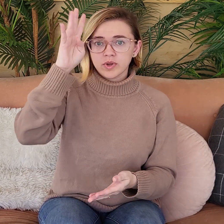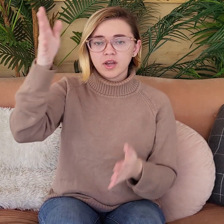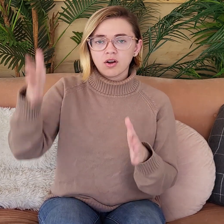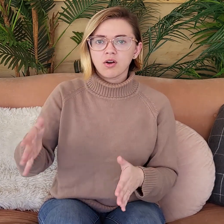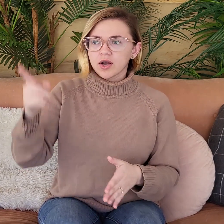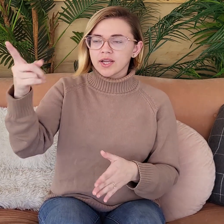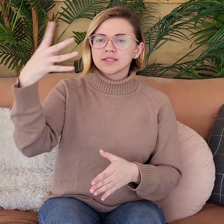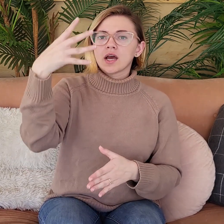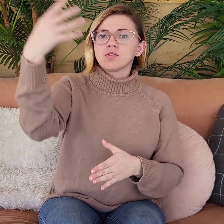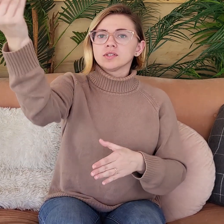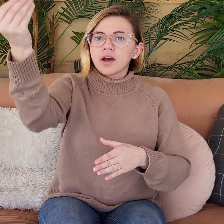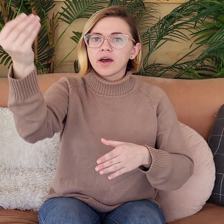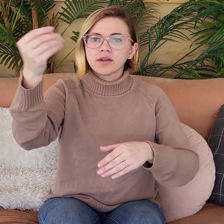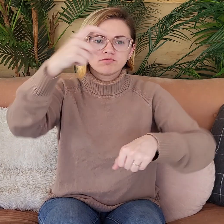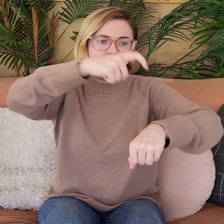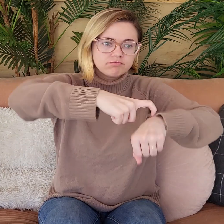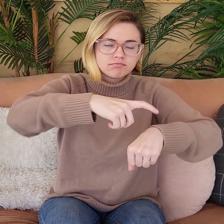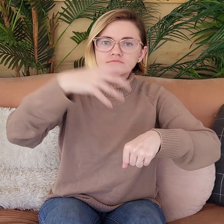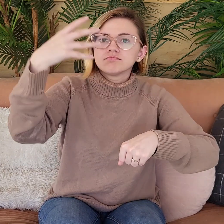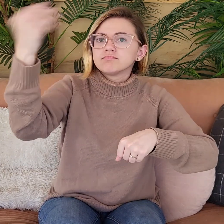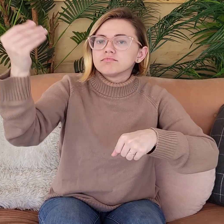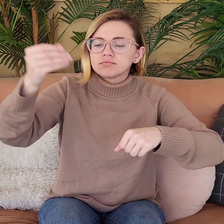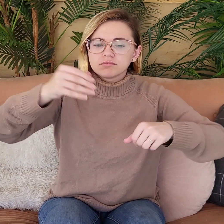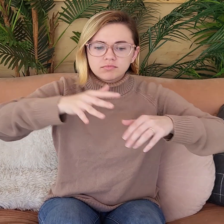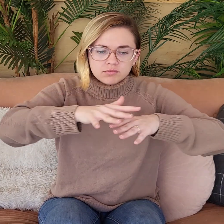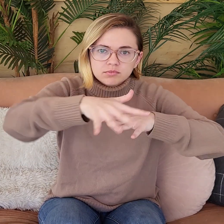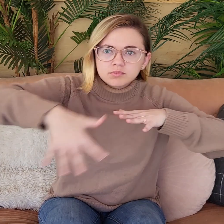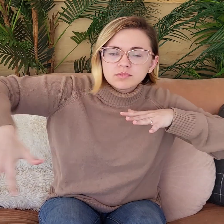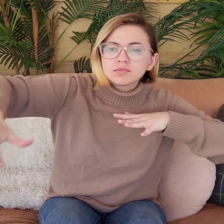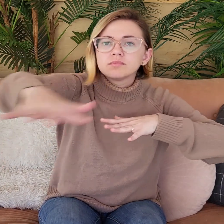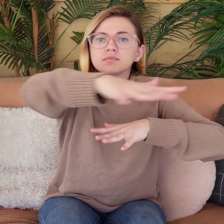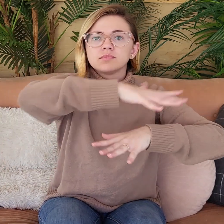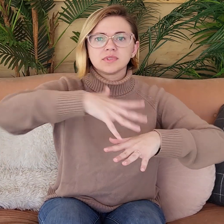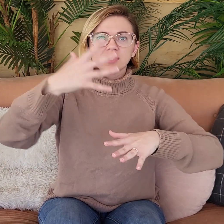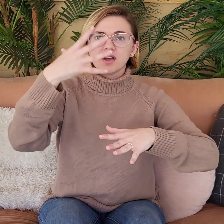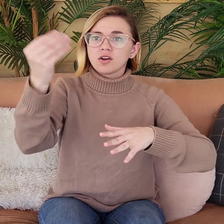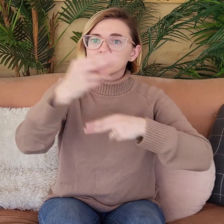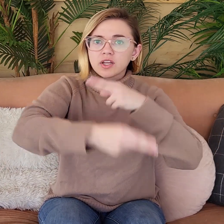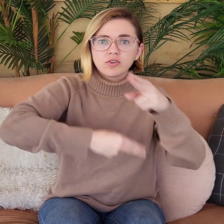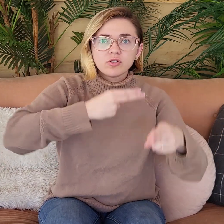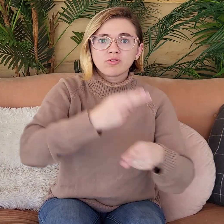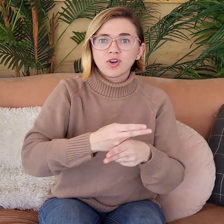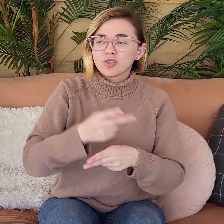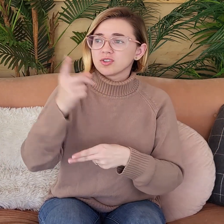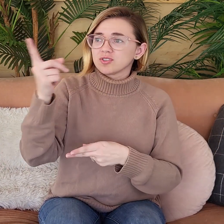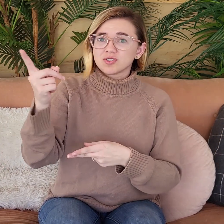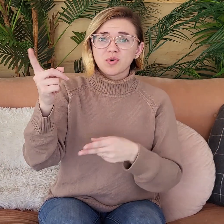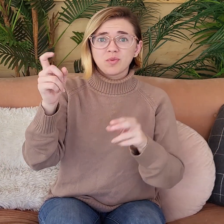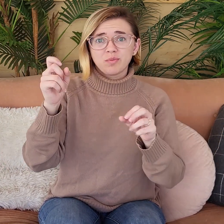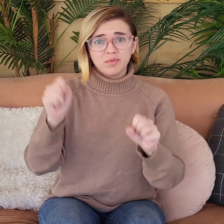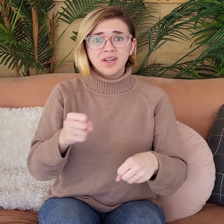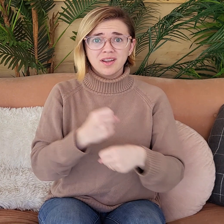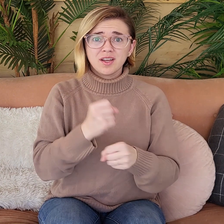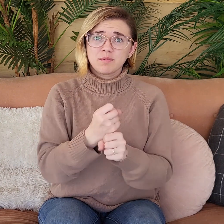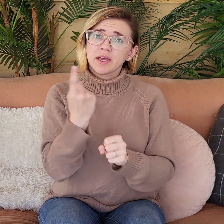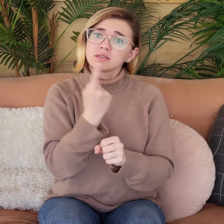God, our Creator, He is outside of time and space. So He's outside of the universe.